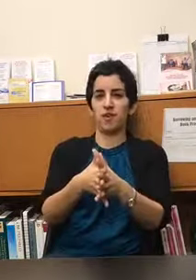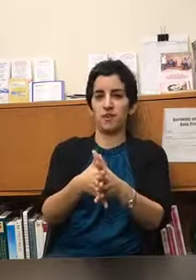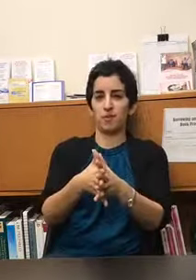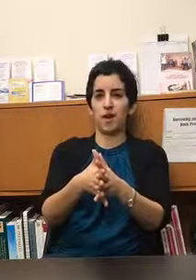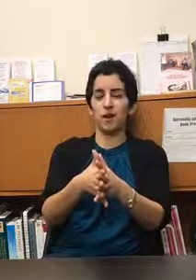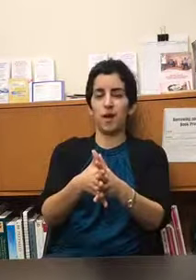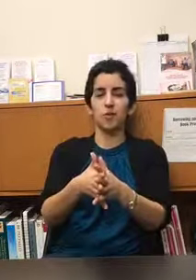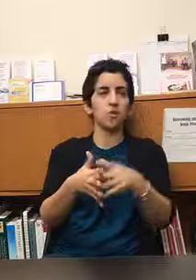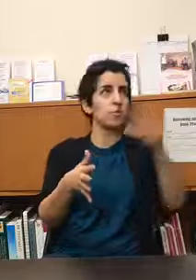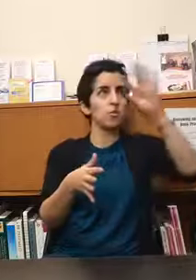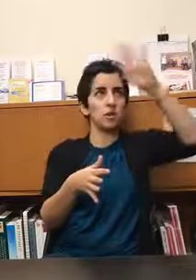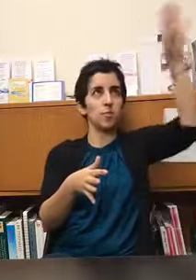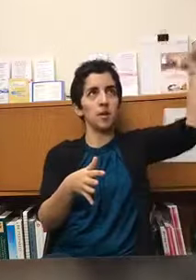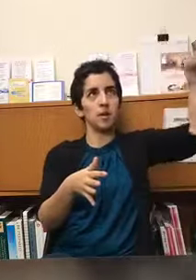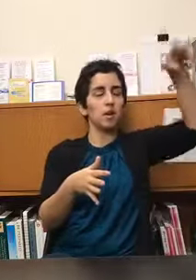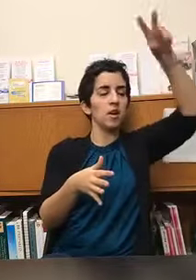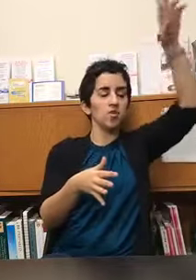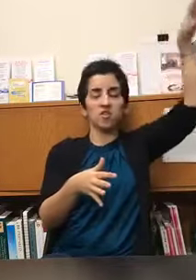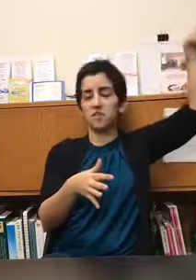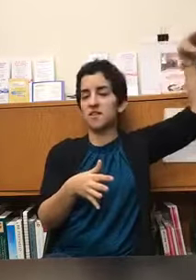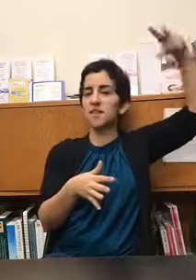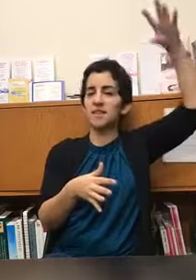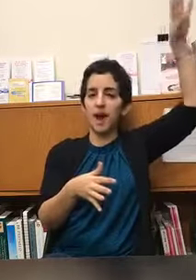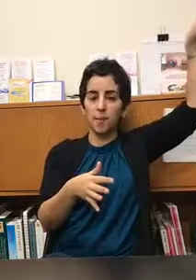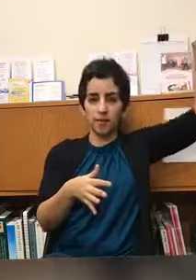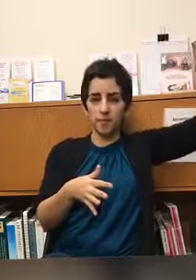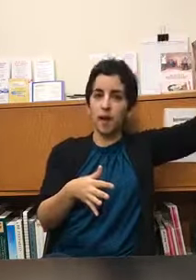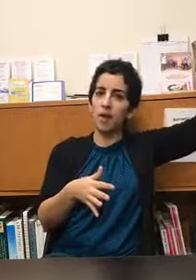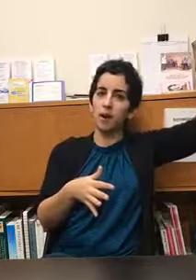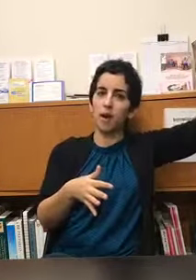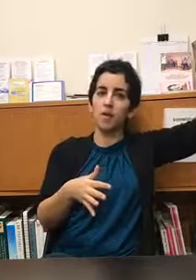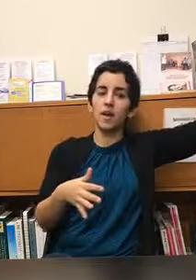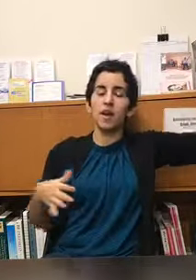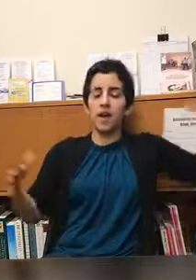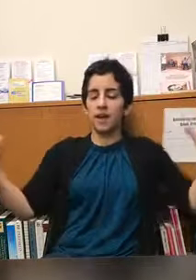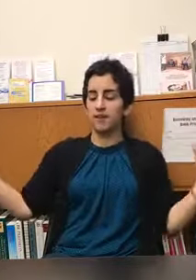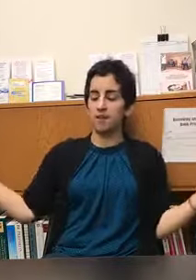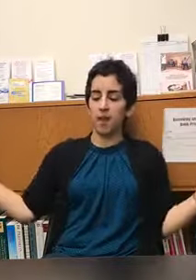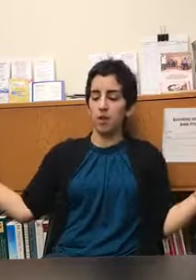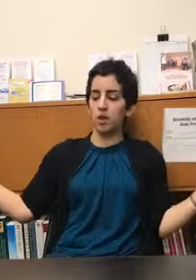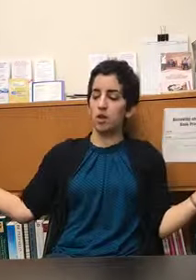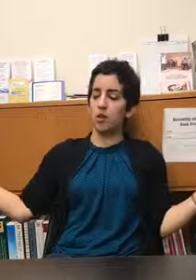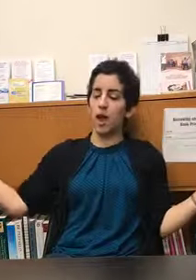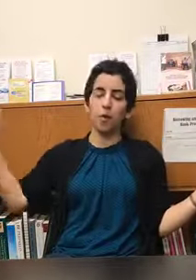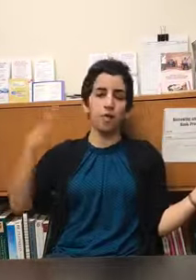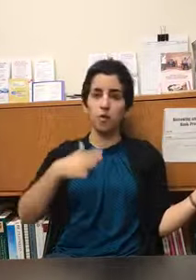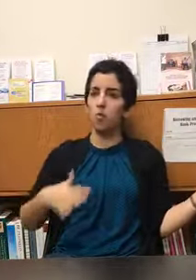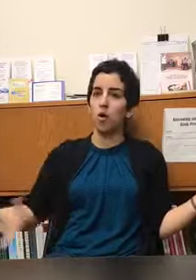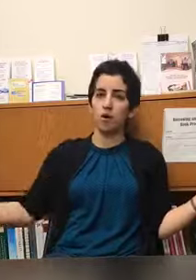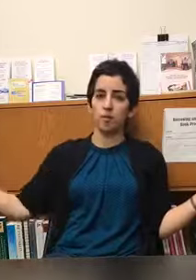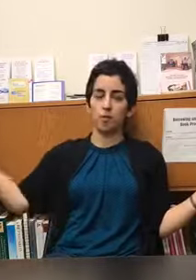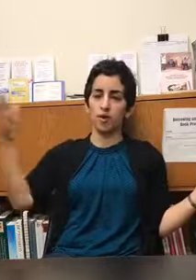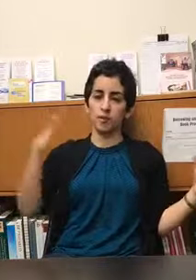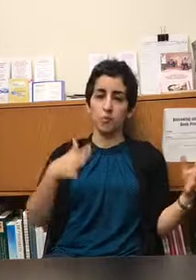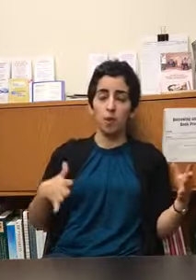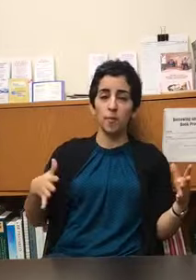right rather than music being just this thing that's happening in the background it's allowing however you are at the present moment